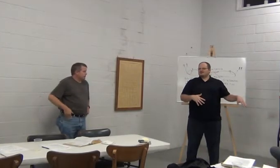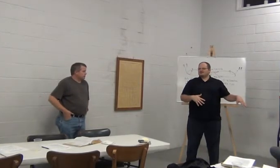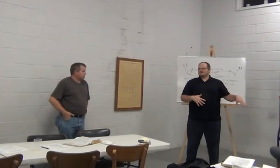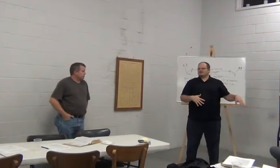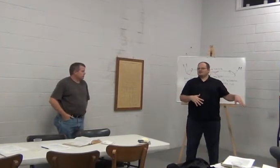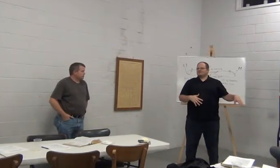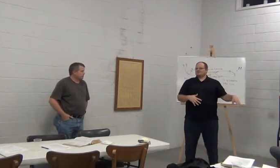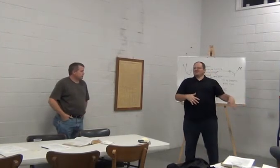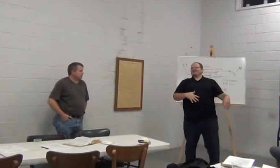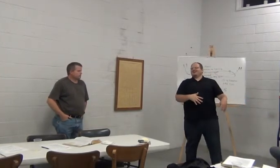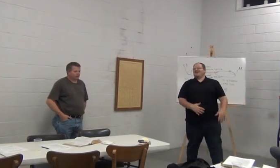See if you remember.